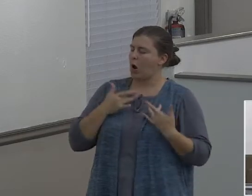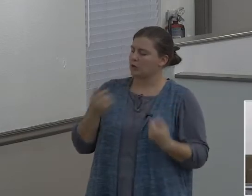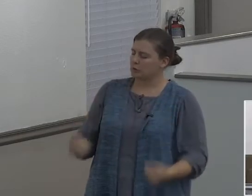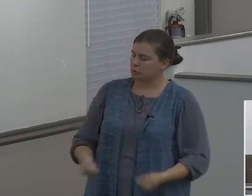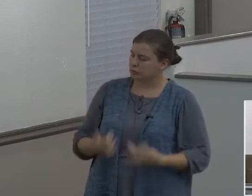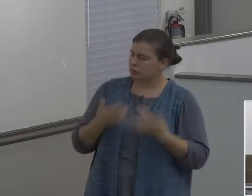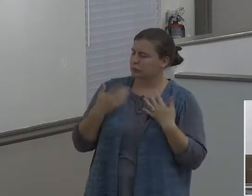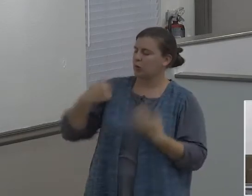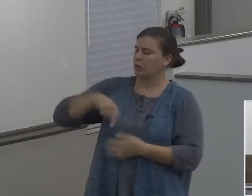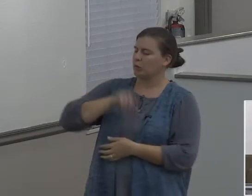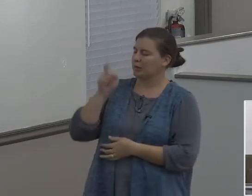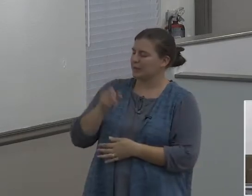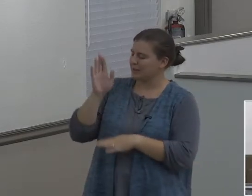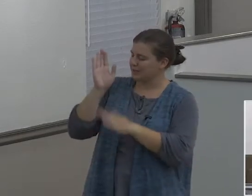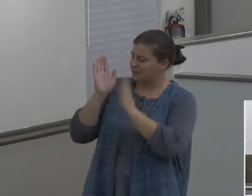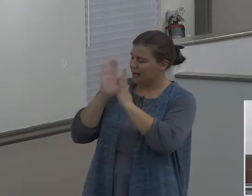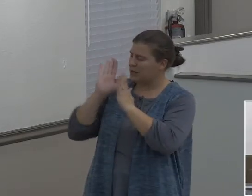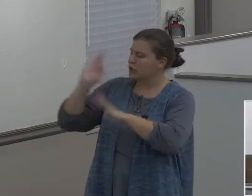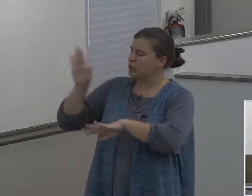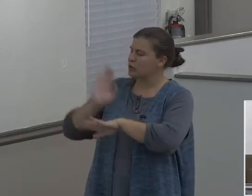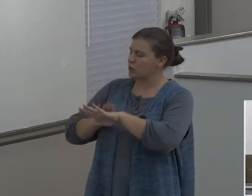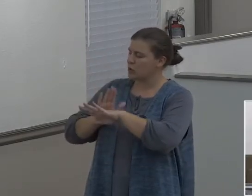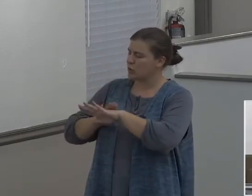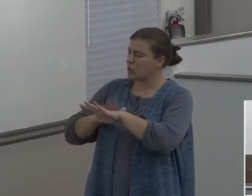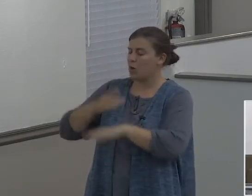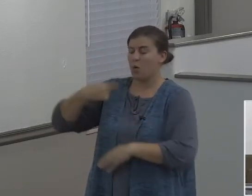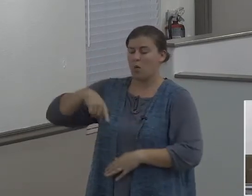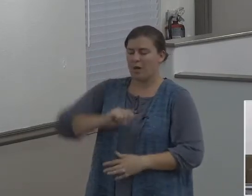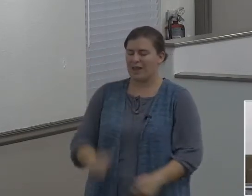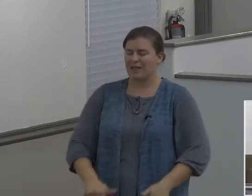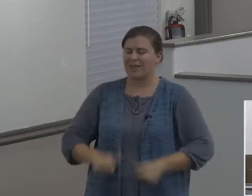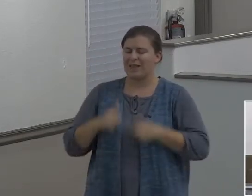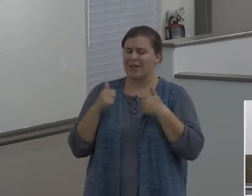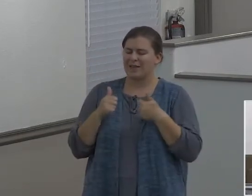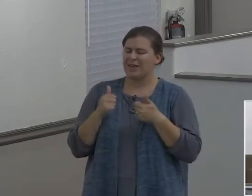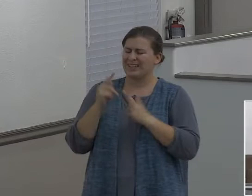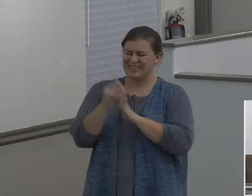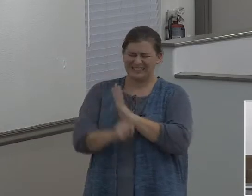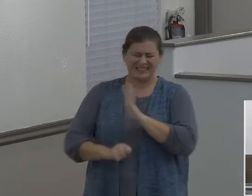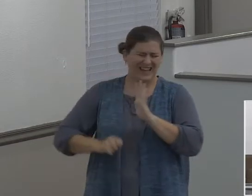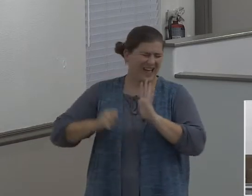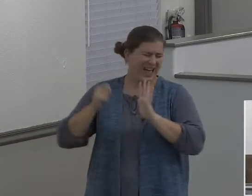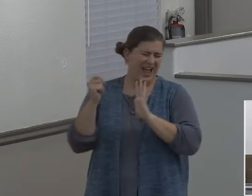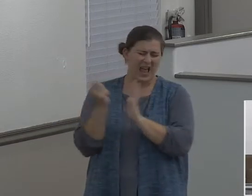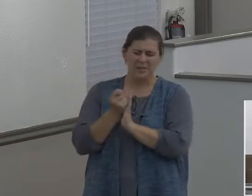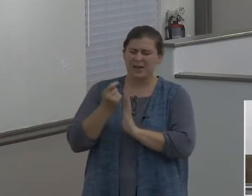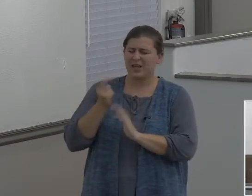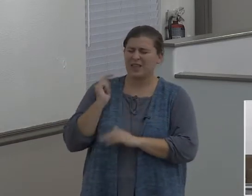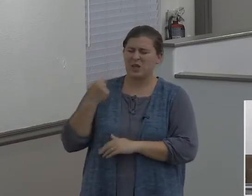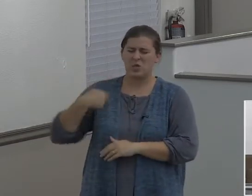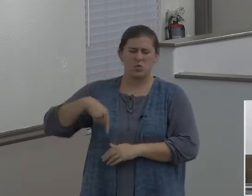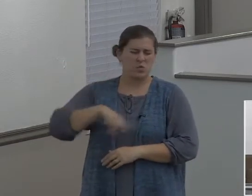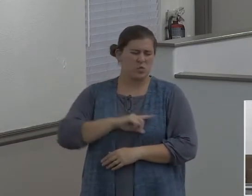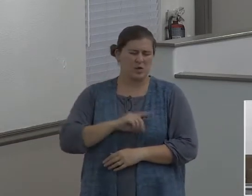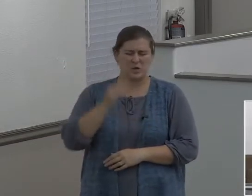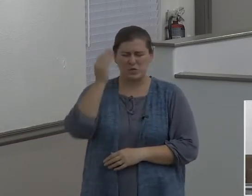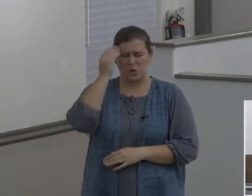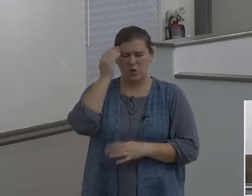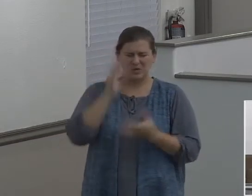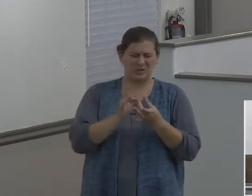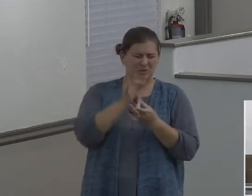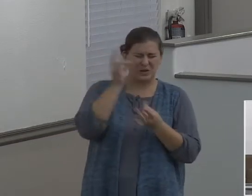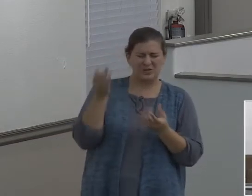And Lord, we live in what could only be described as a, in our country, a spiritually dead time, a time when